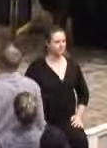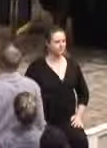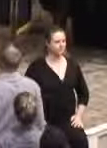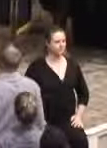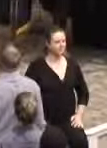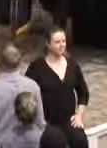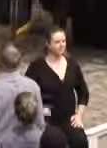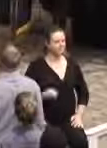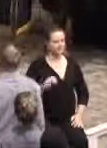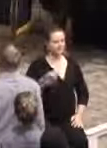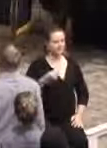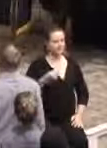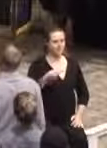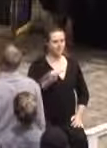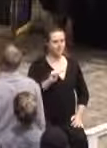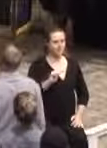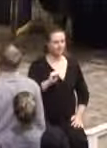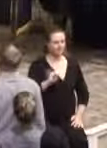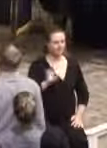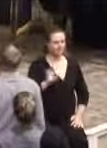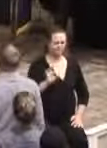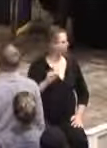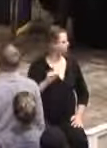Megan Thrall.